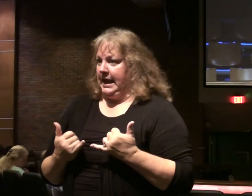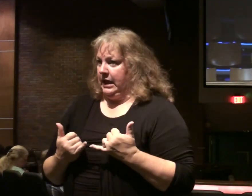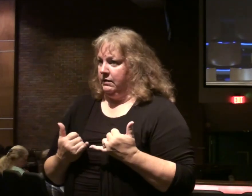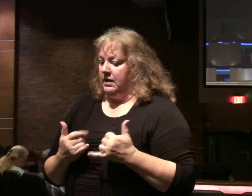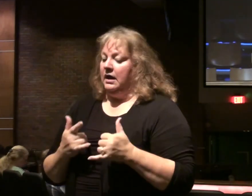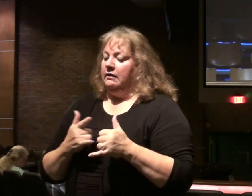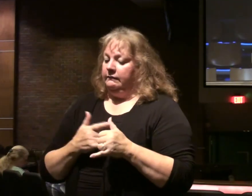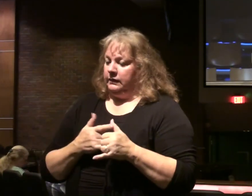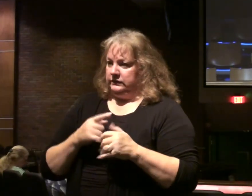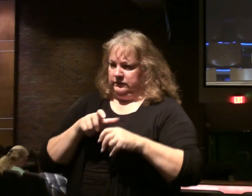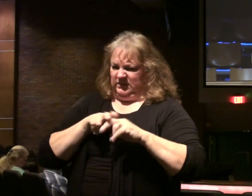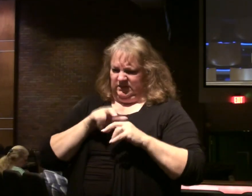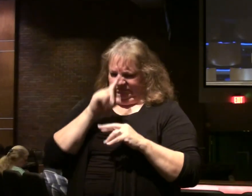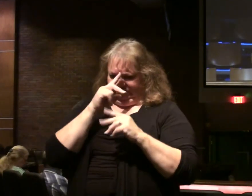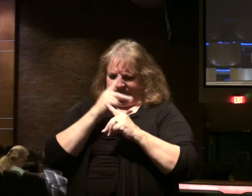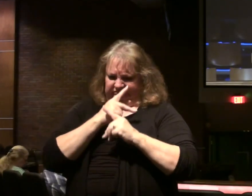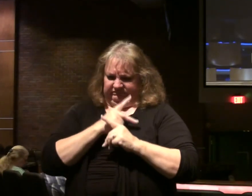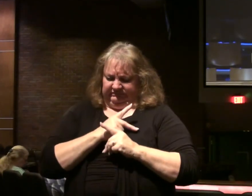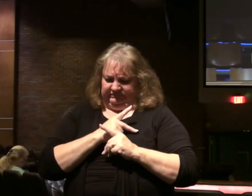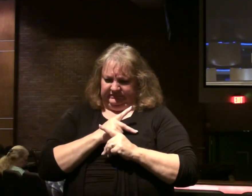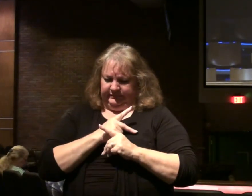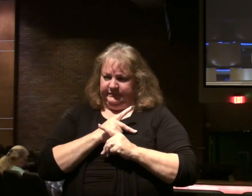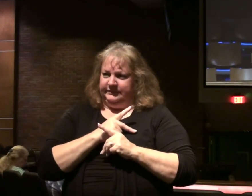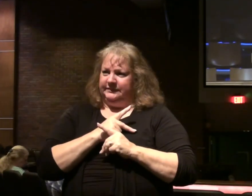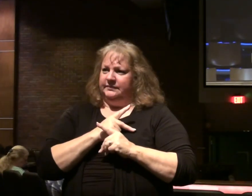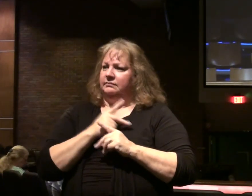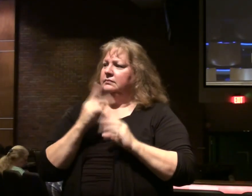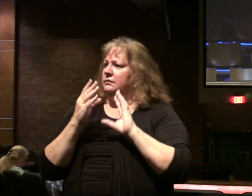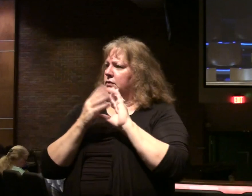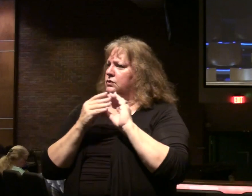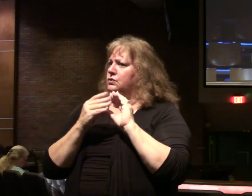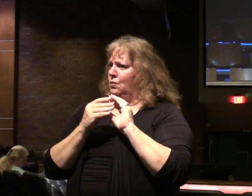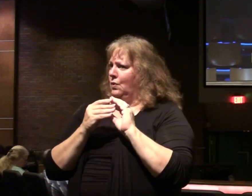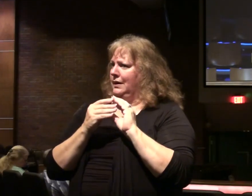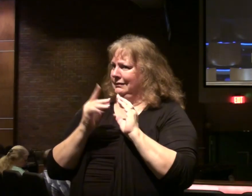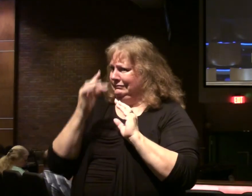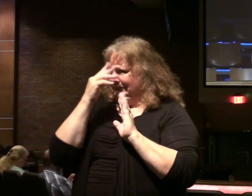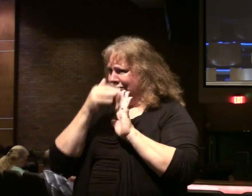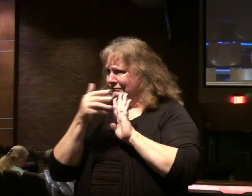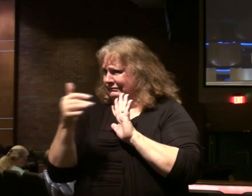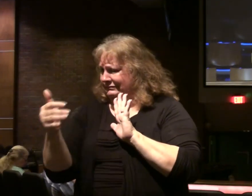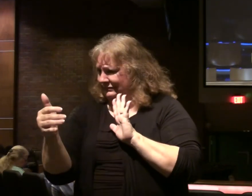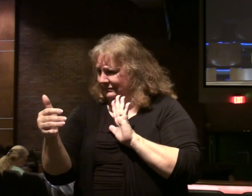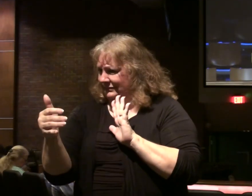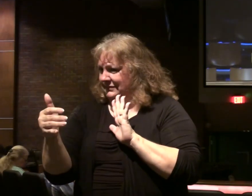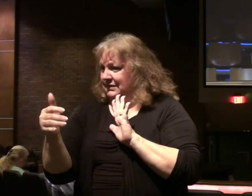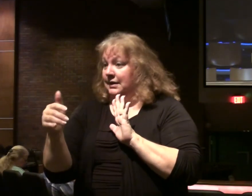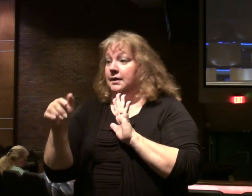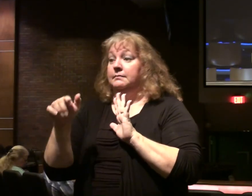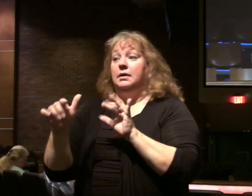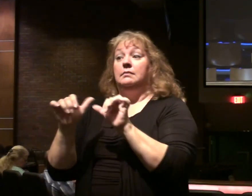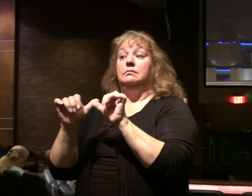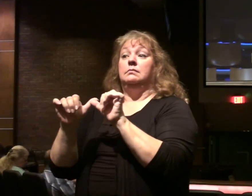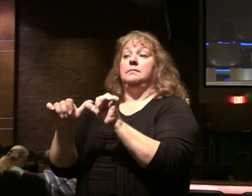an initial counting the cost, as the parable, the illustration that he points out. But this must remain.